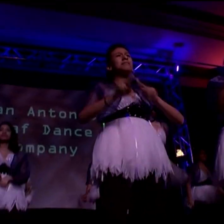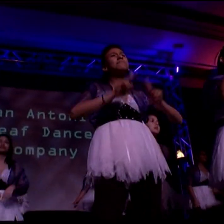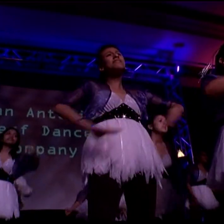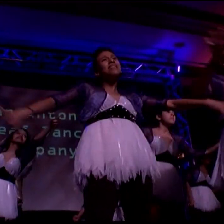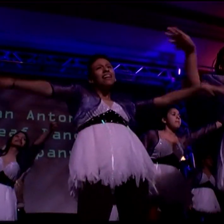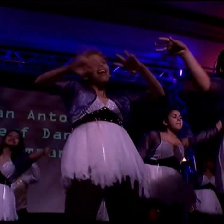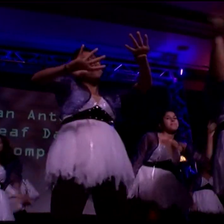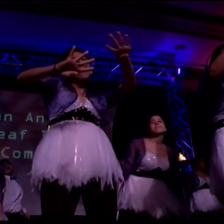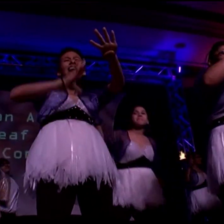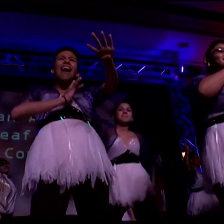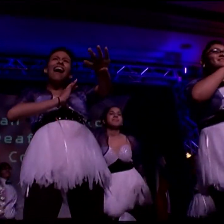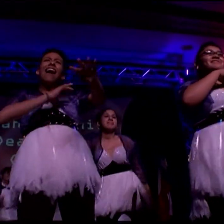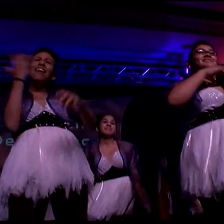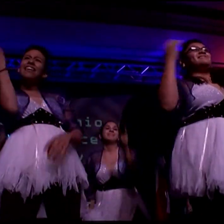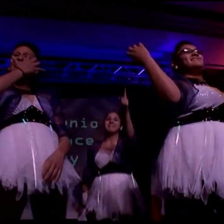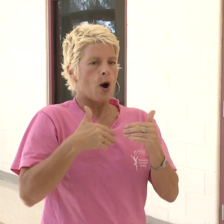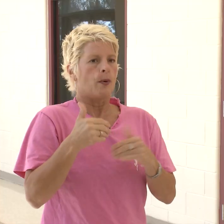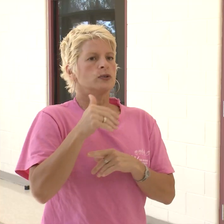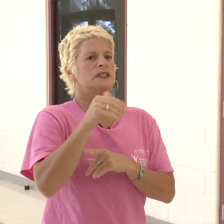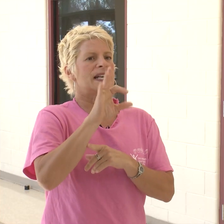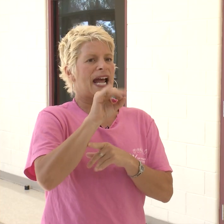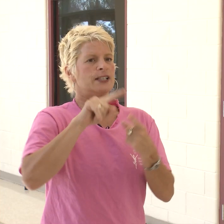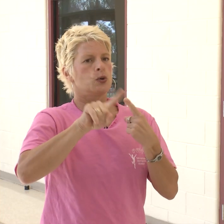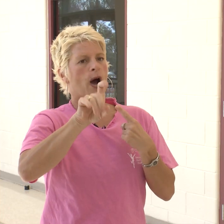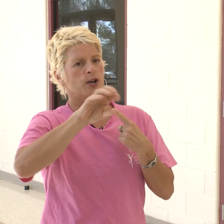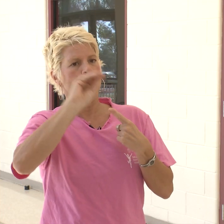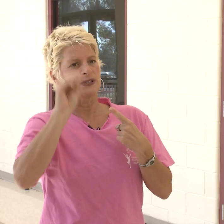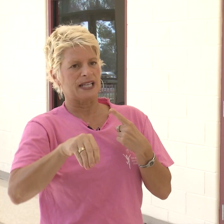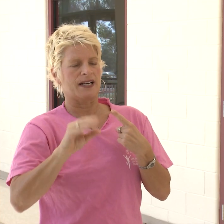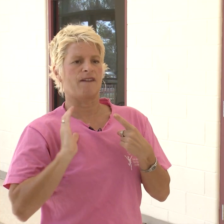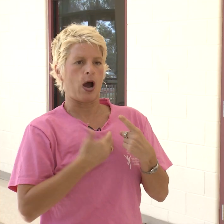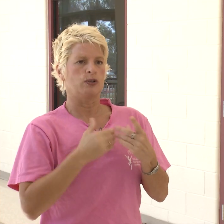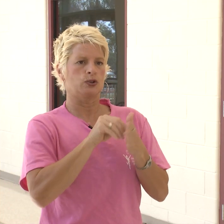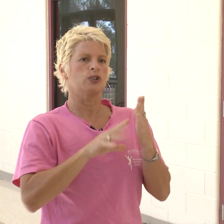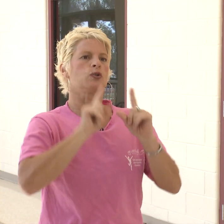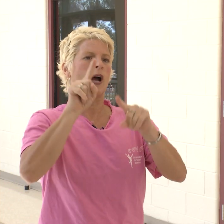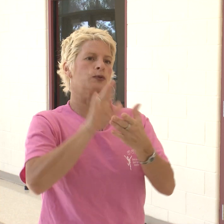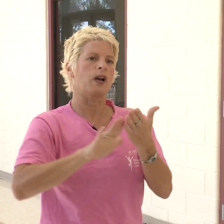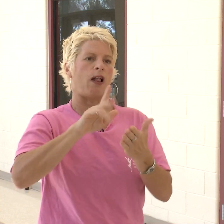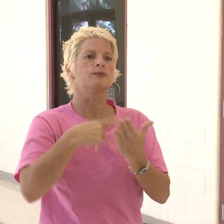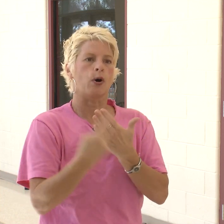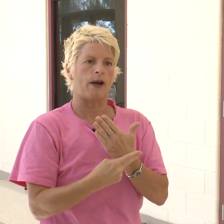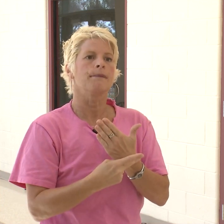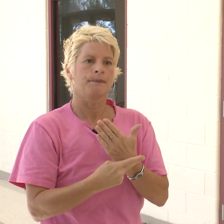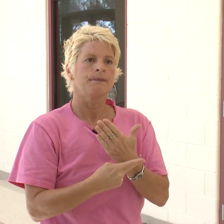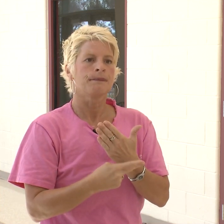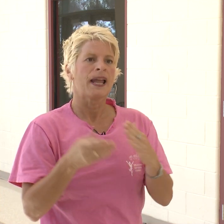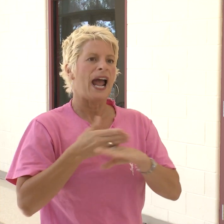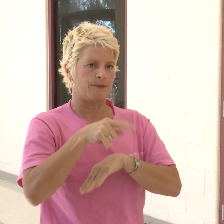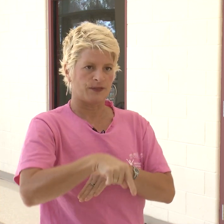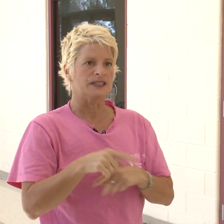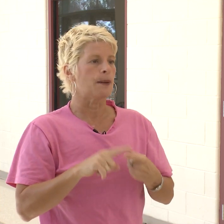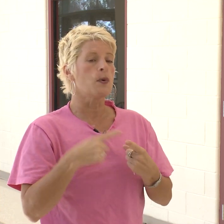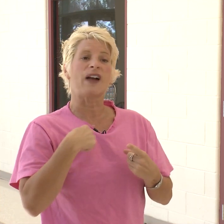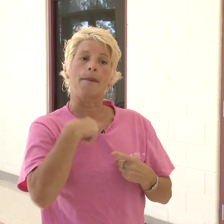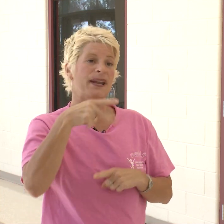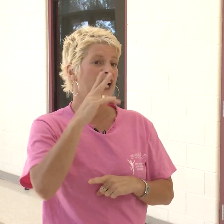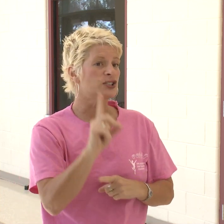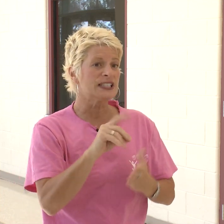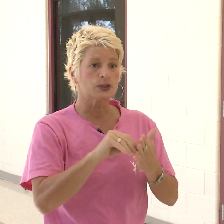thought of before. We have almost 90 to 100 percent of our students go on to a college program after this. I mean, we've got PhD students.